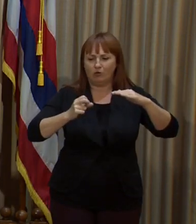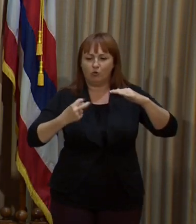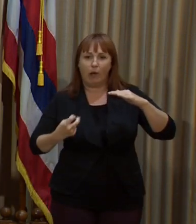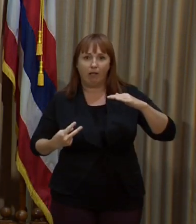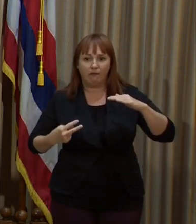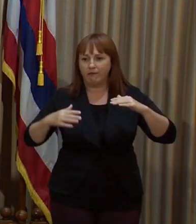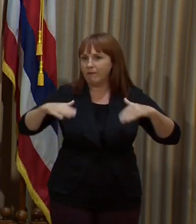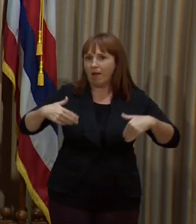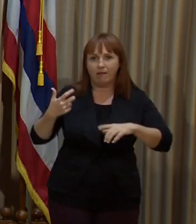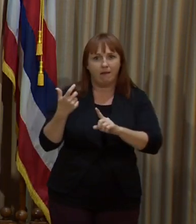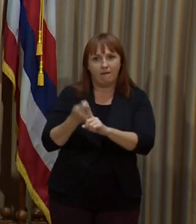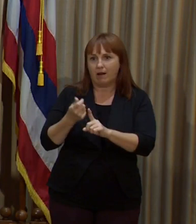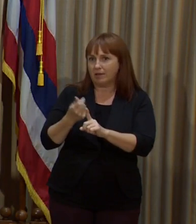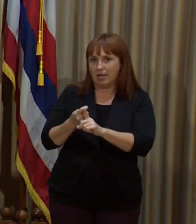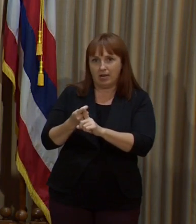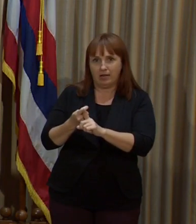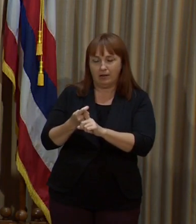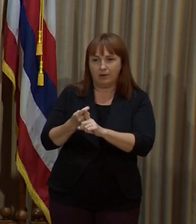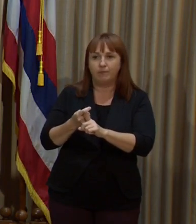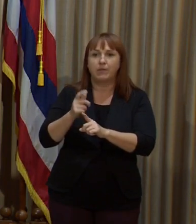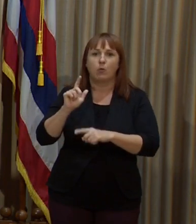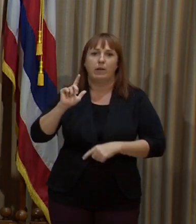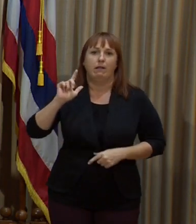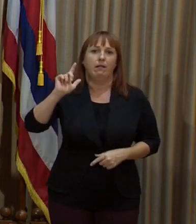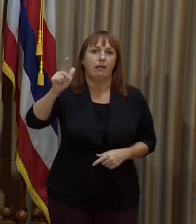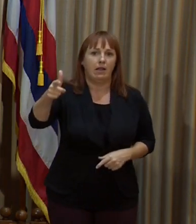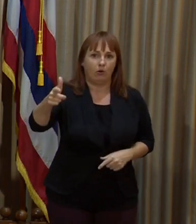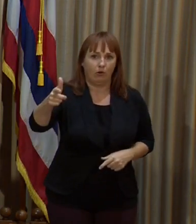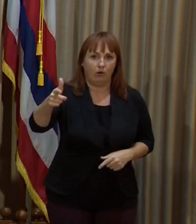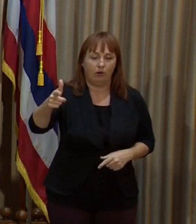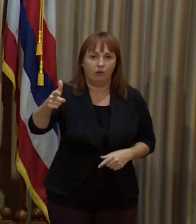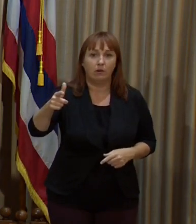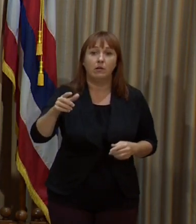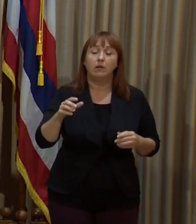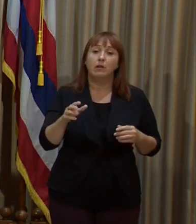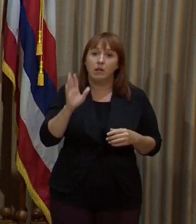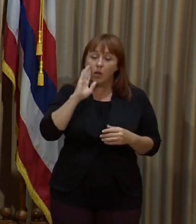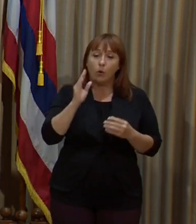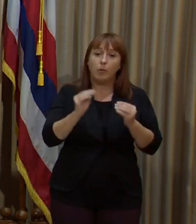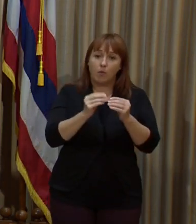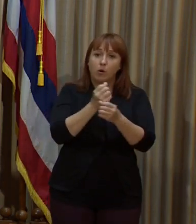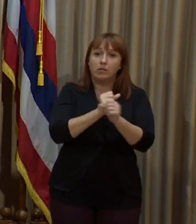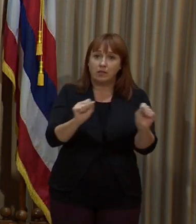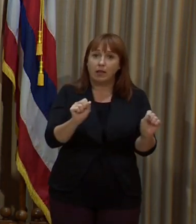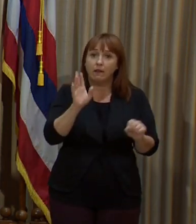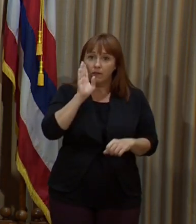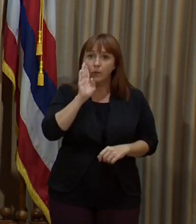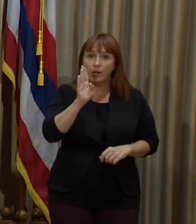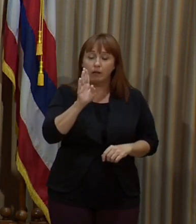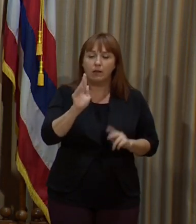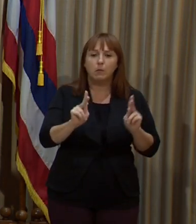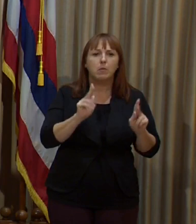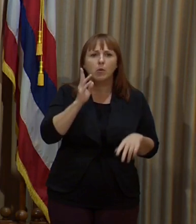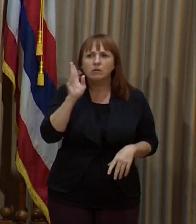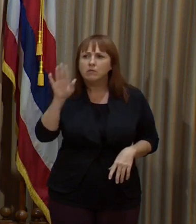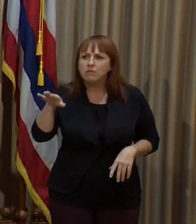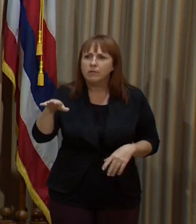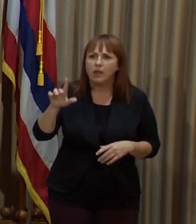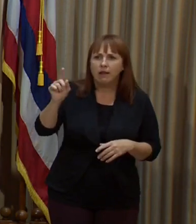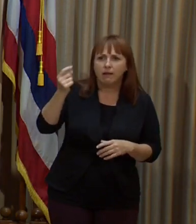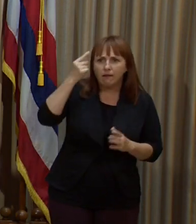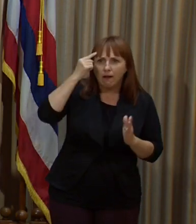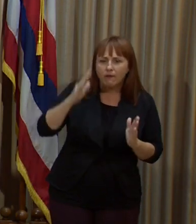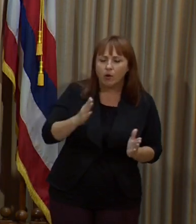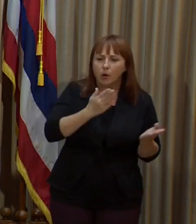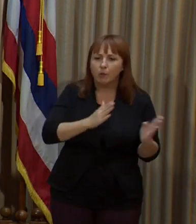they won't be vaccinated either. That will come later. We will be safer. A lot of people will follow up and say, well, when will the gov